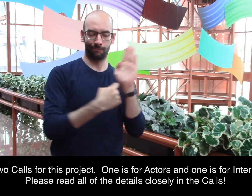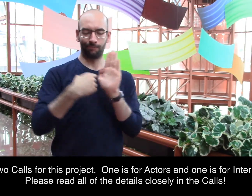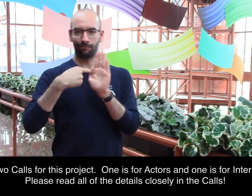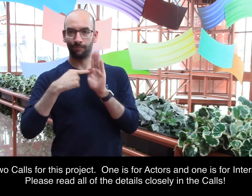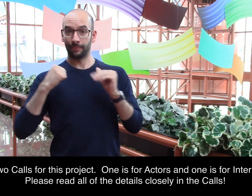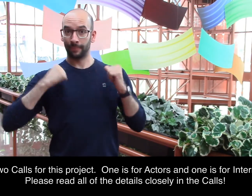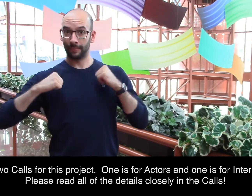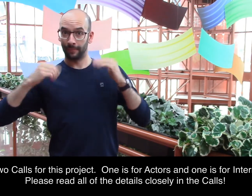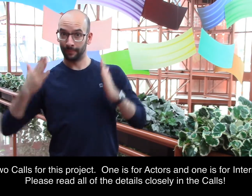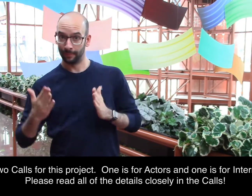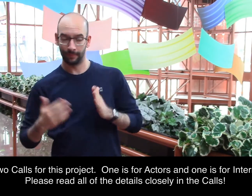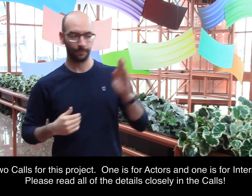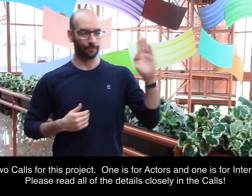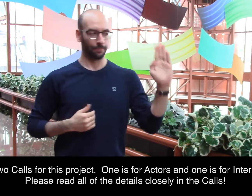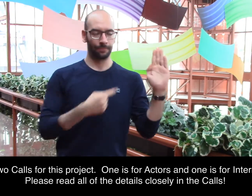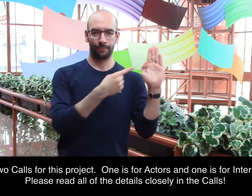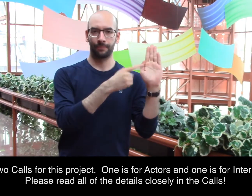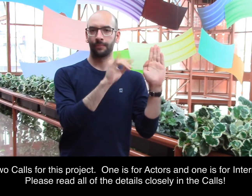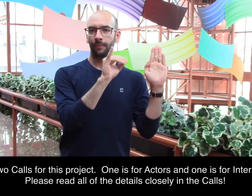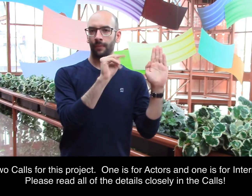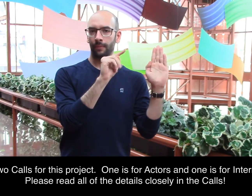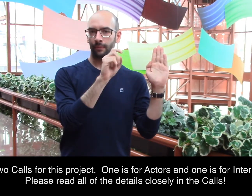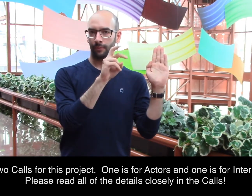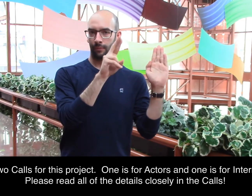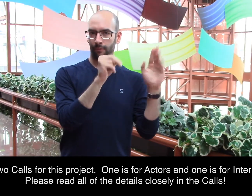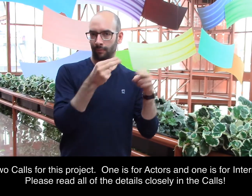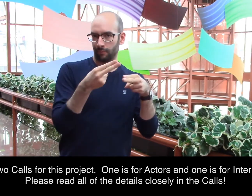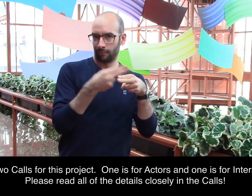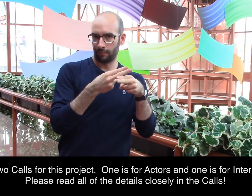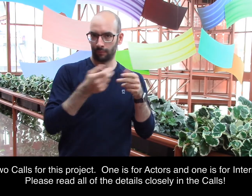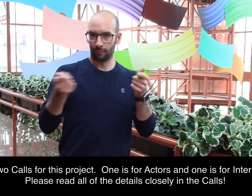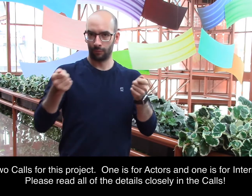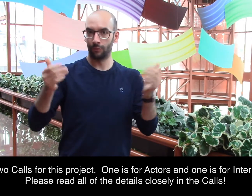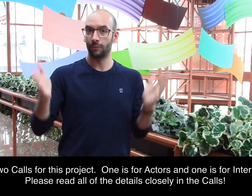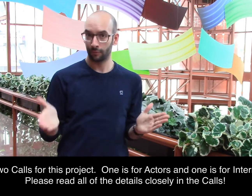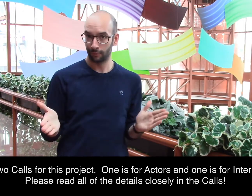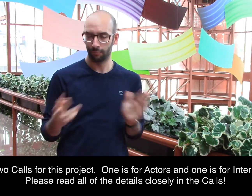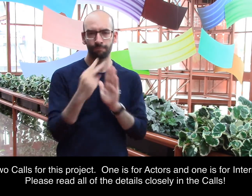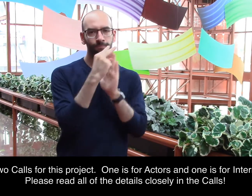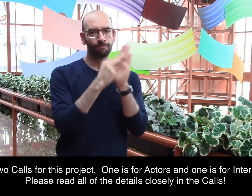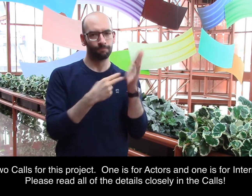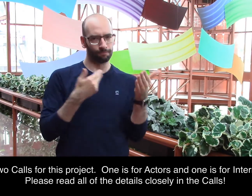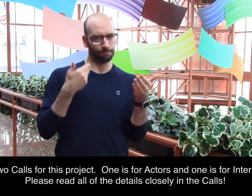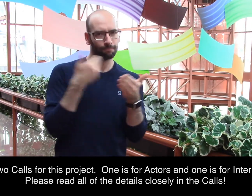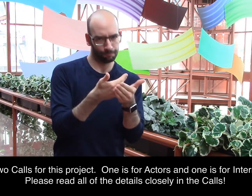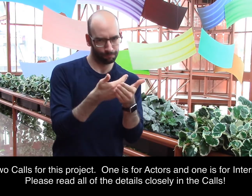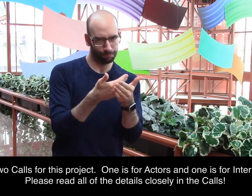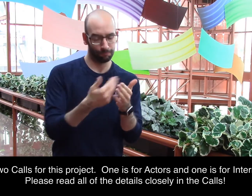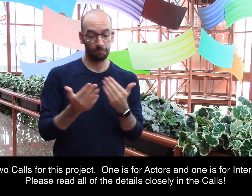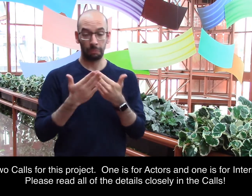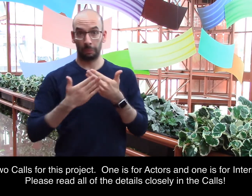and one is for intern directors. Please read all of the details closely in the calls.